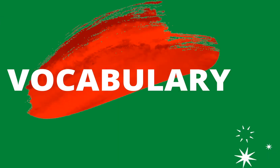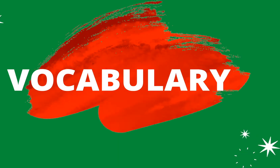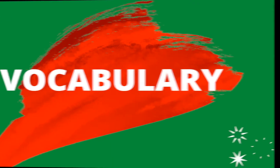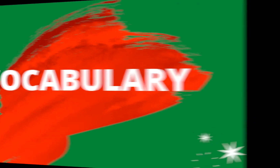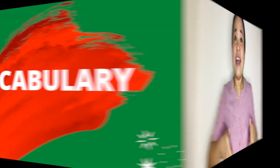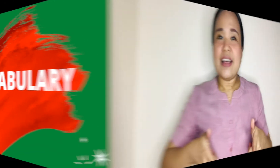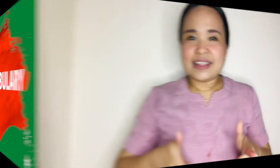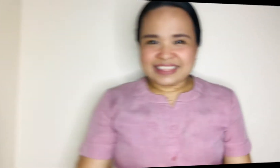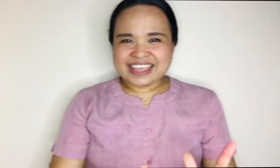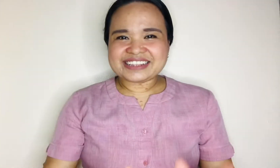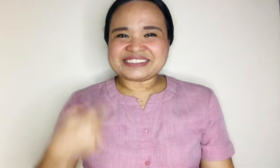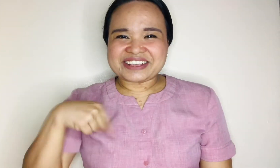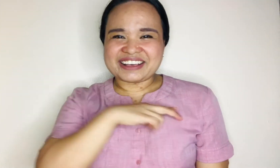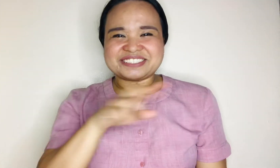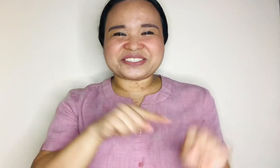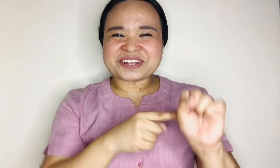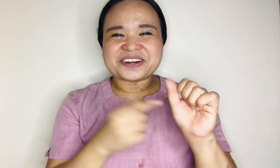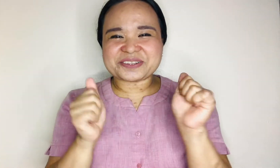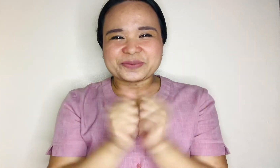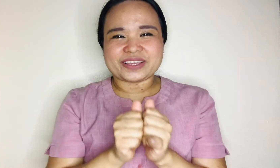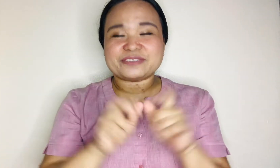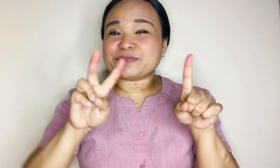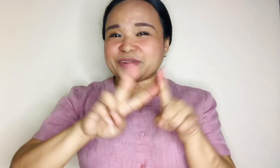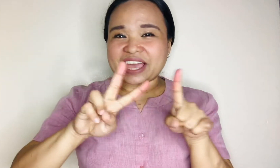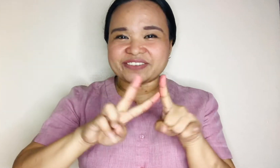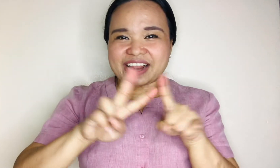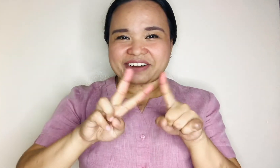Let us start with vocabulary.